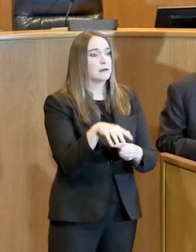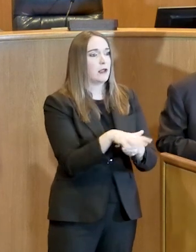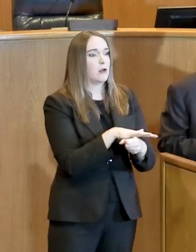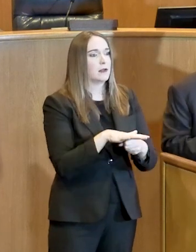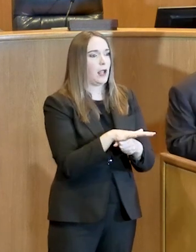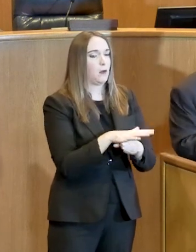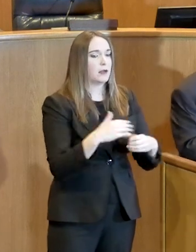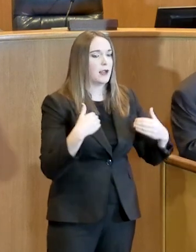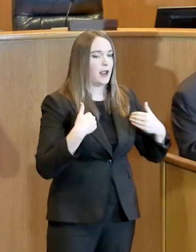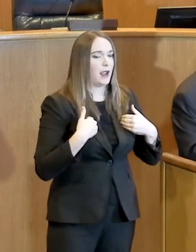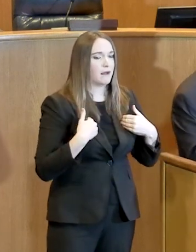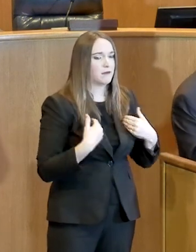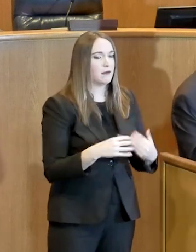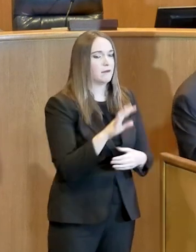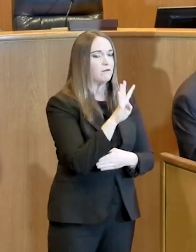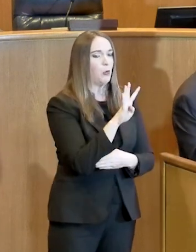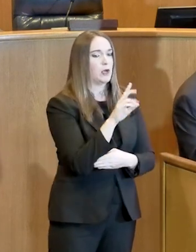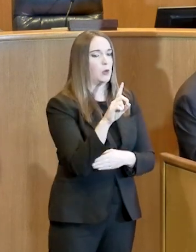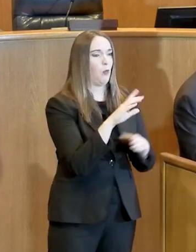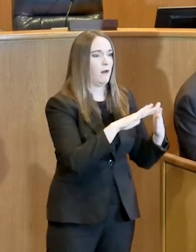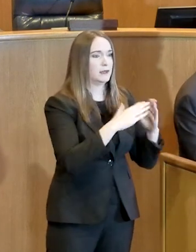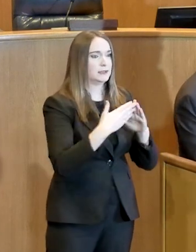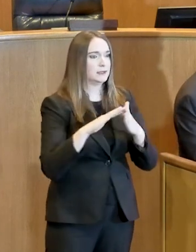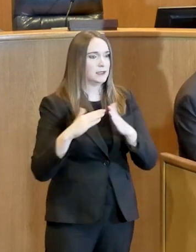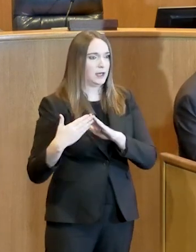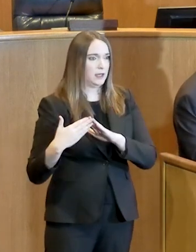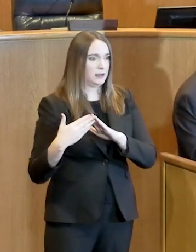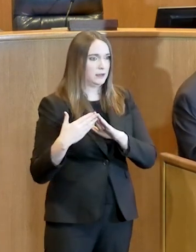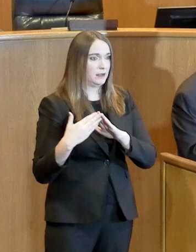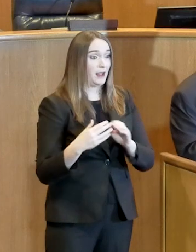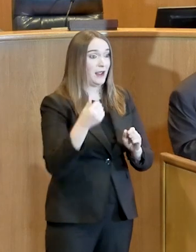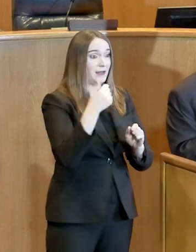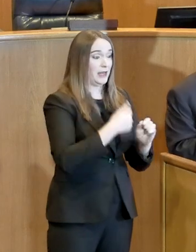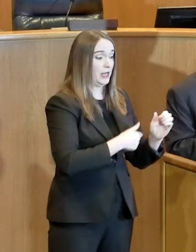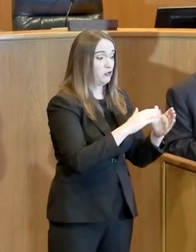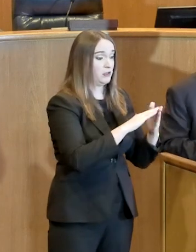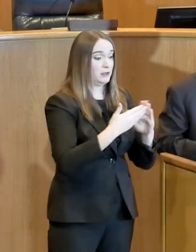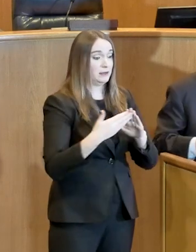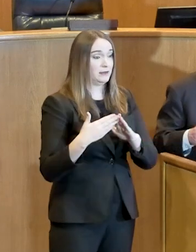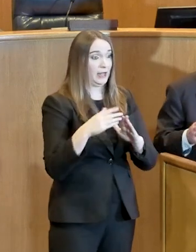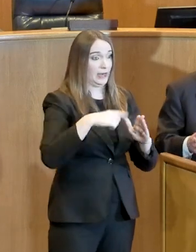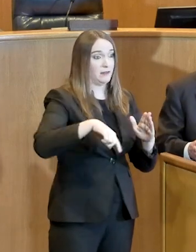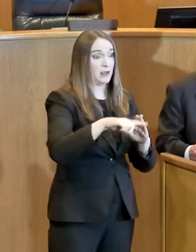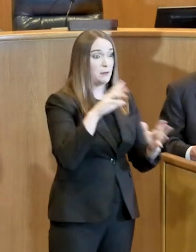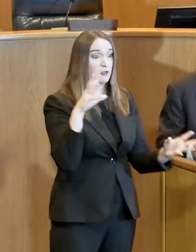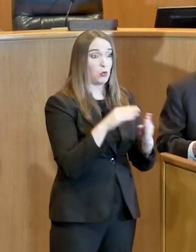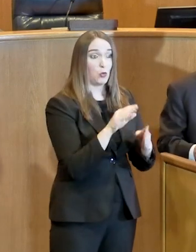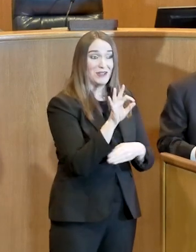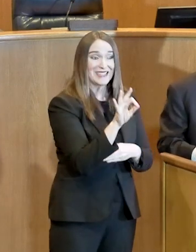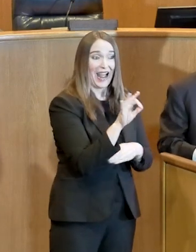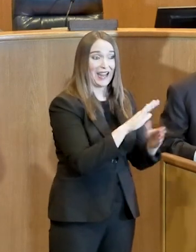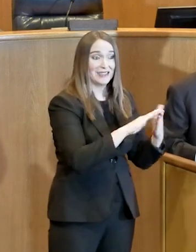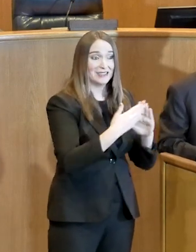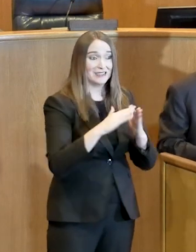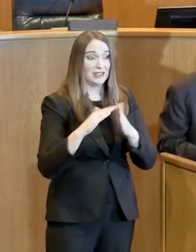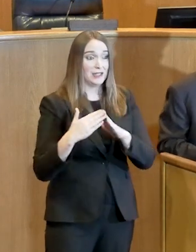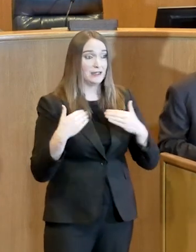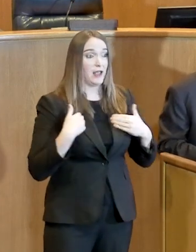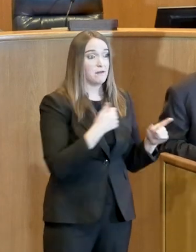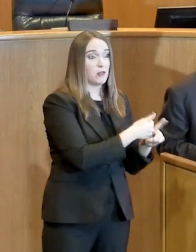separate, 9 of those cities have their own separate emergency operation plan and then we have the county